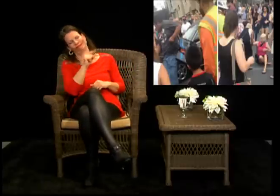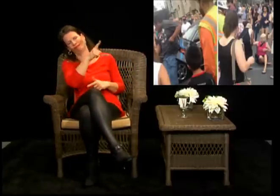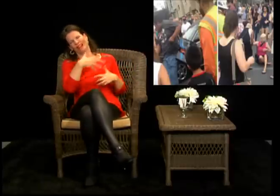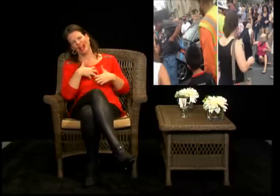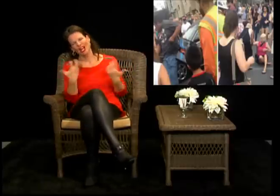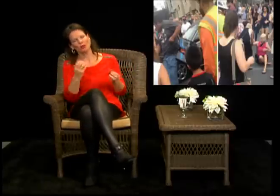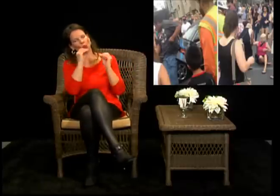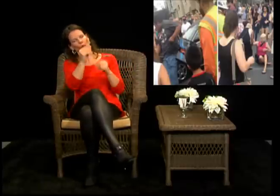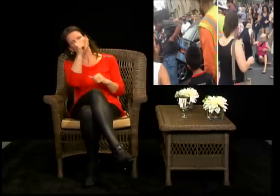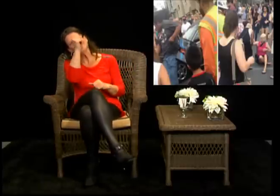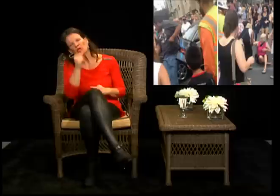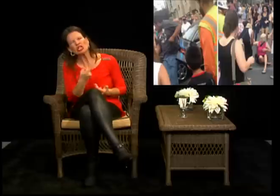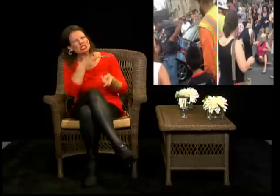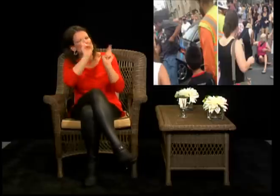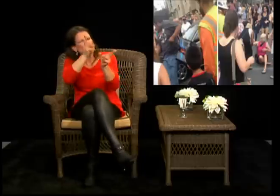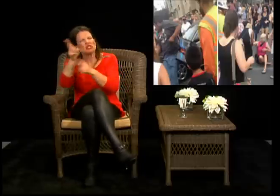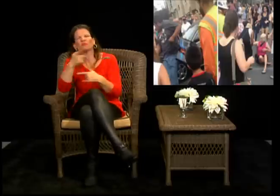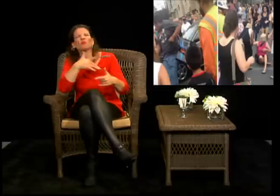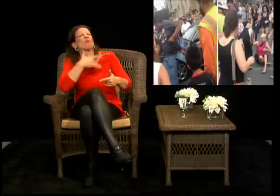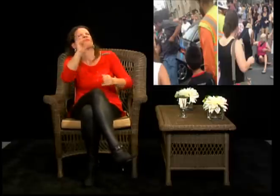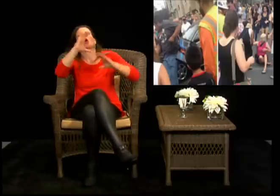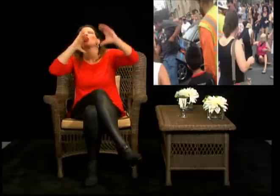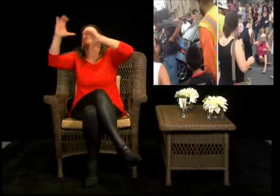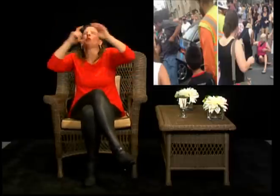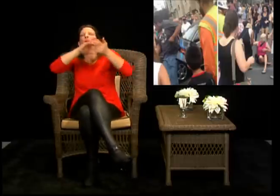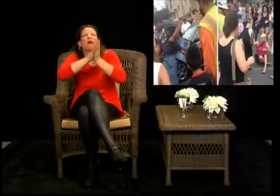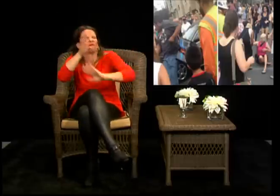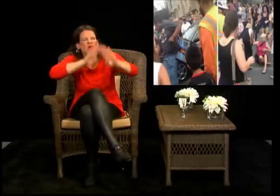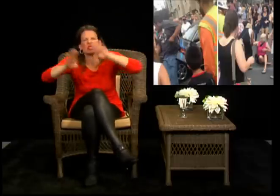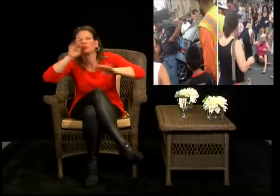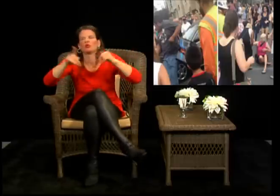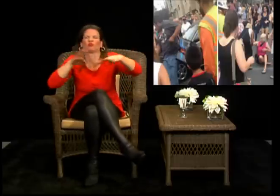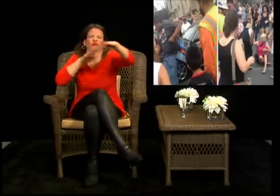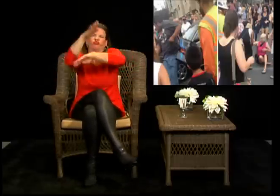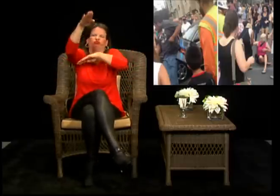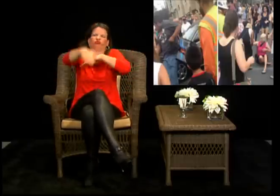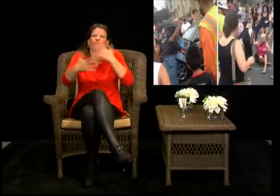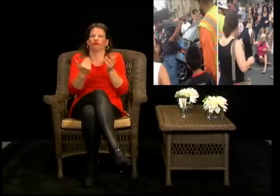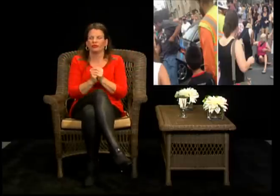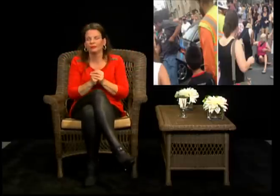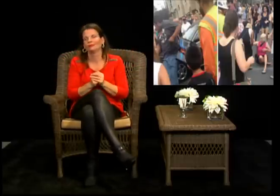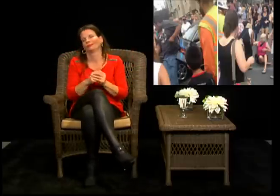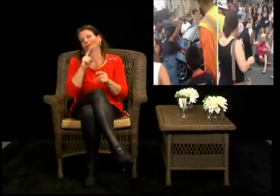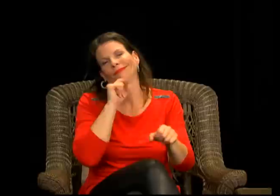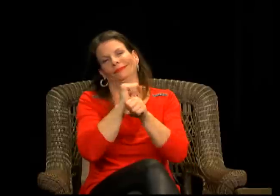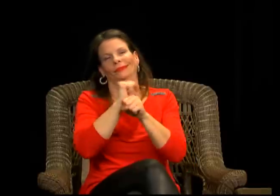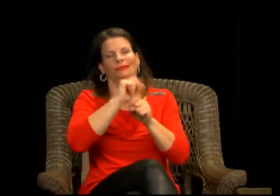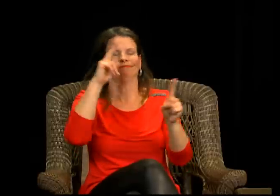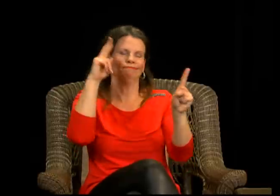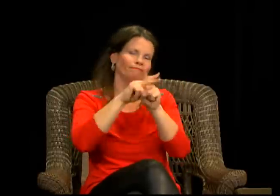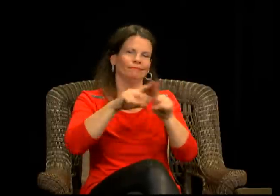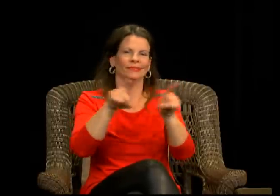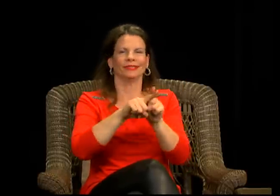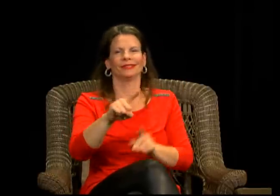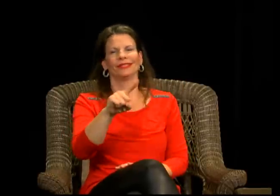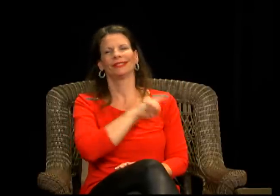and, uh, he was saying that he had bad experiences in the past and that was his excuse.